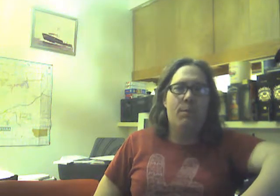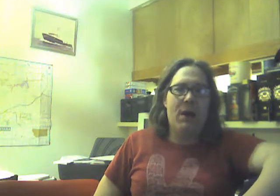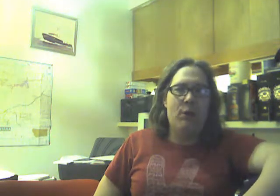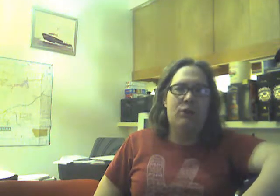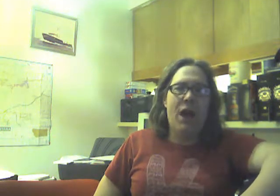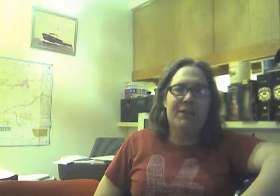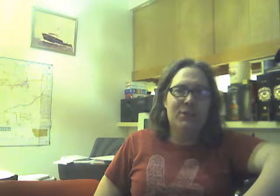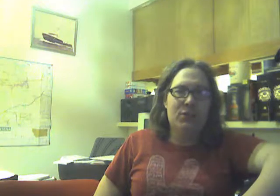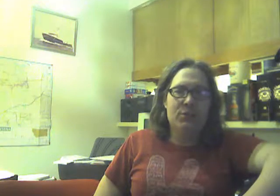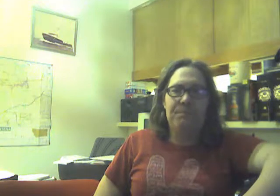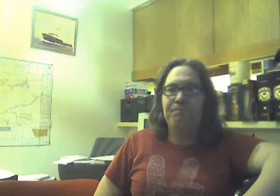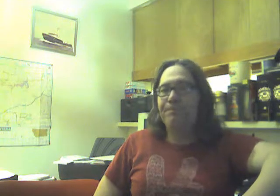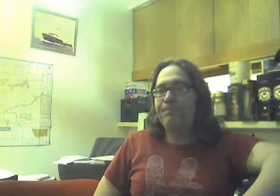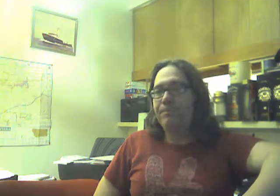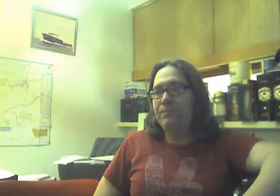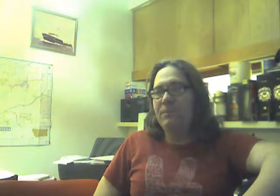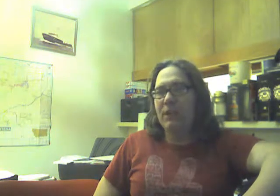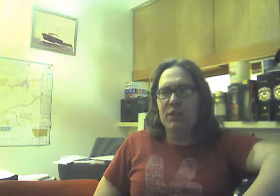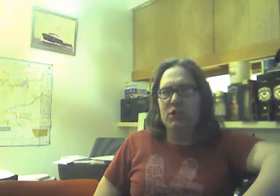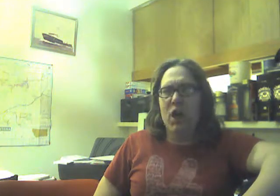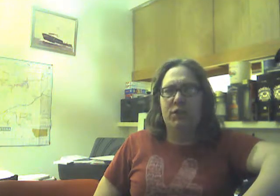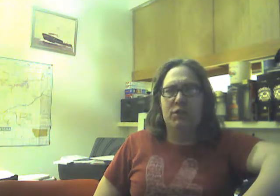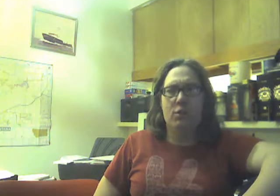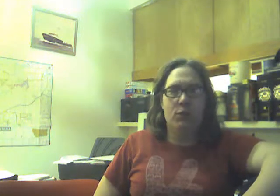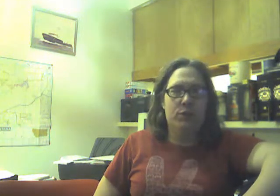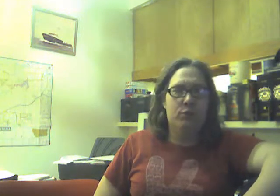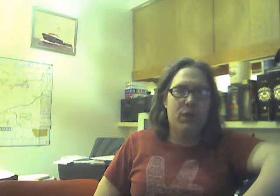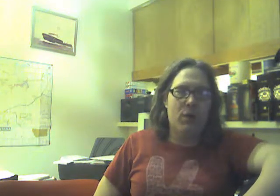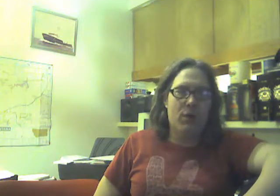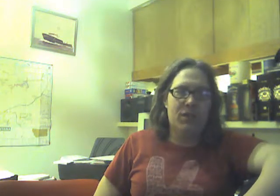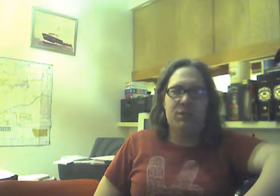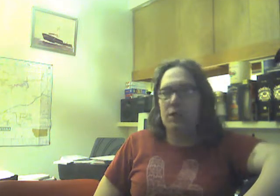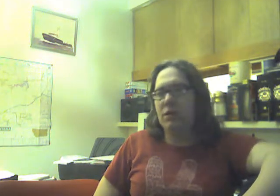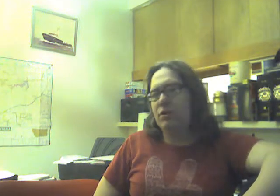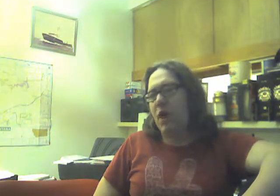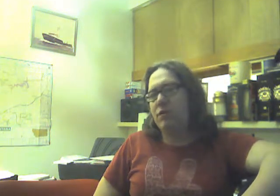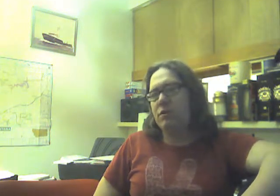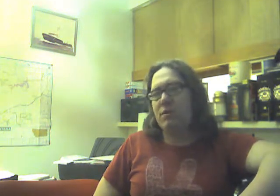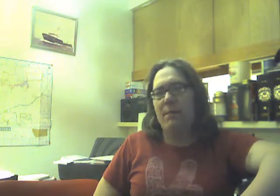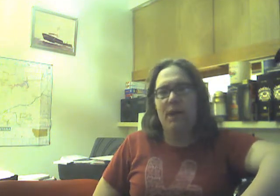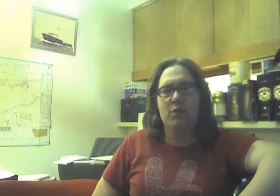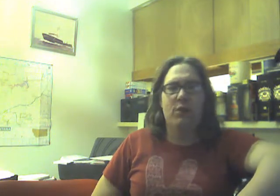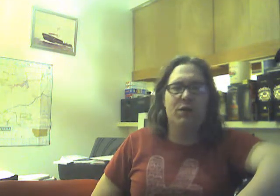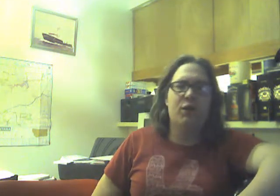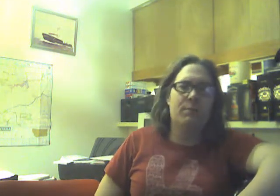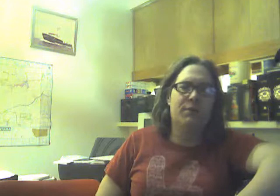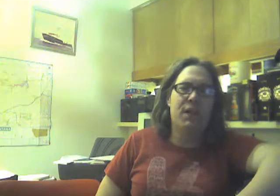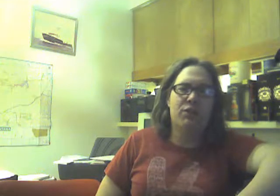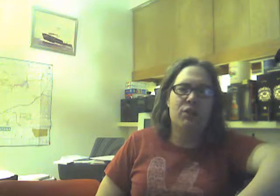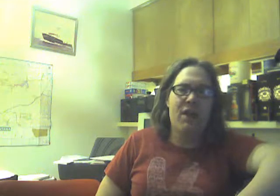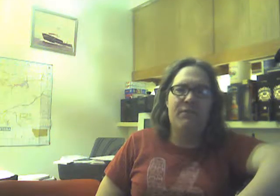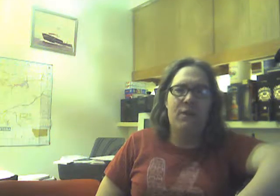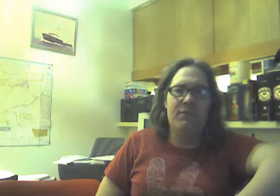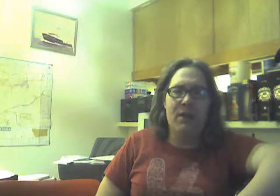about doctors. There's doctors, doctors that will do GRS, there is doctors that might do breast augmentation, FFS,